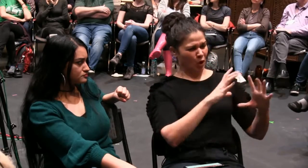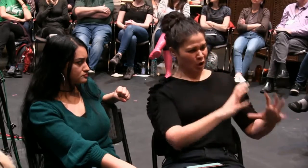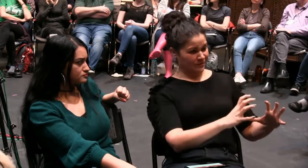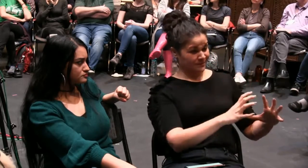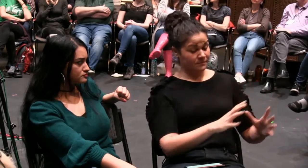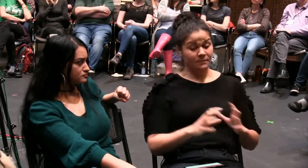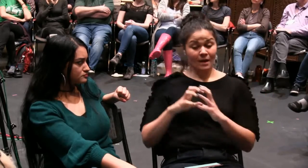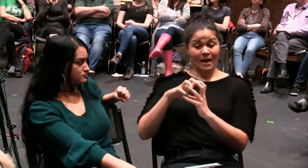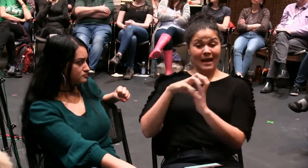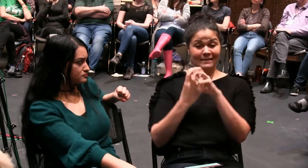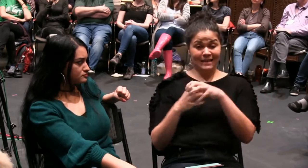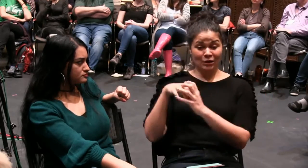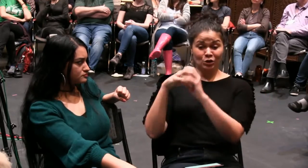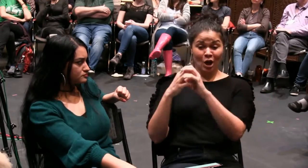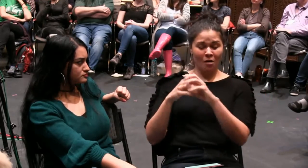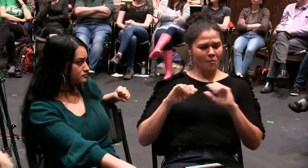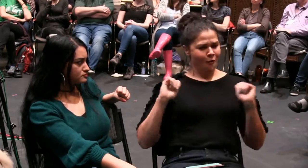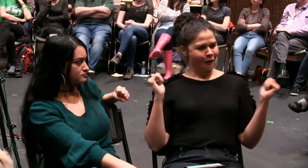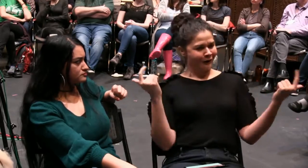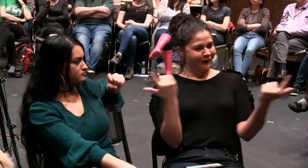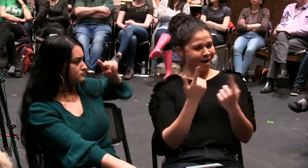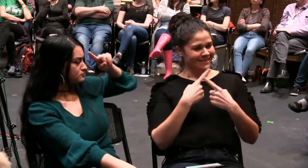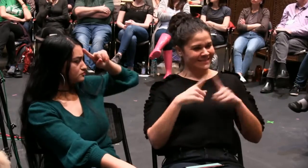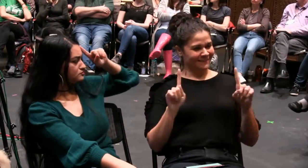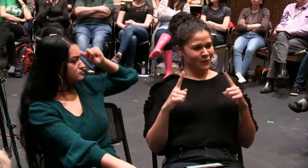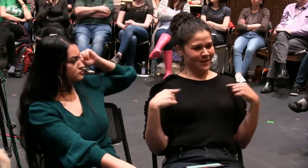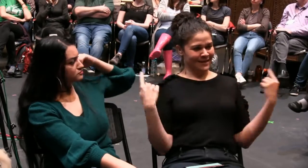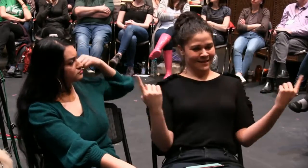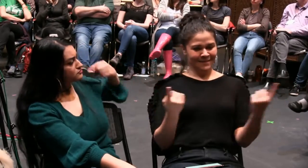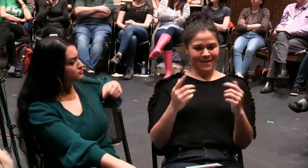because this person is different. How can we solve that problem and make it work?